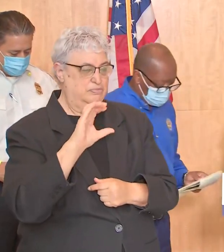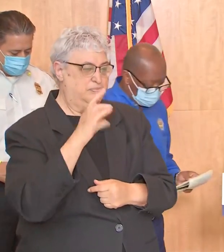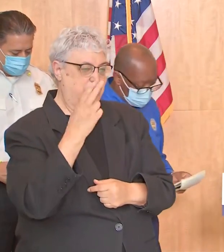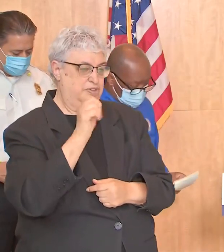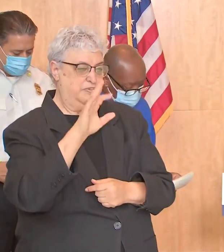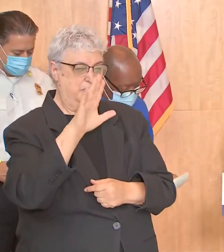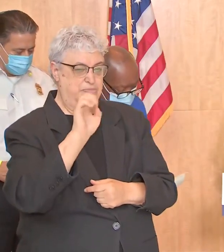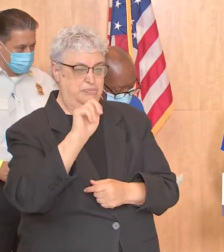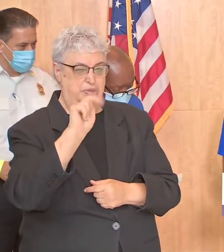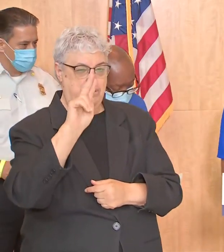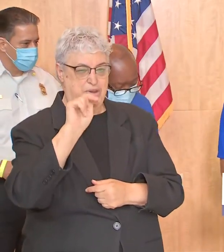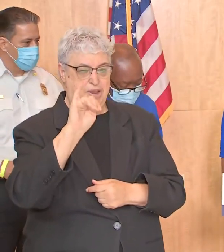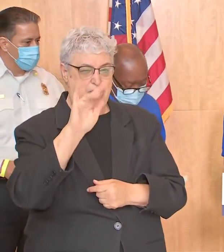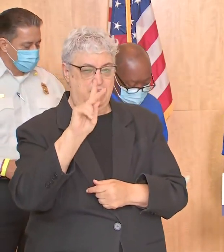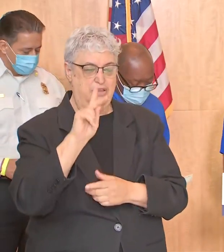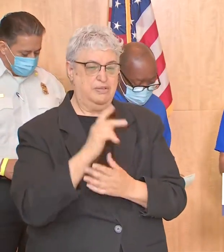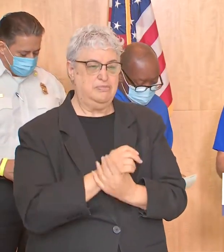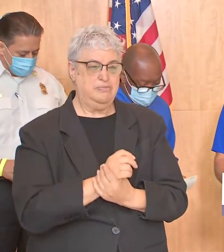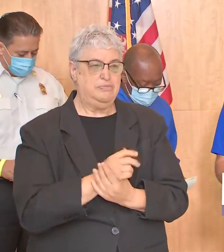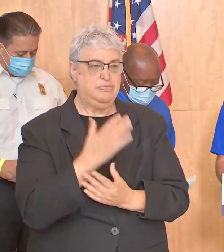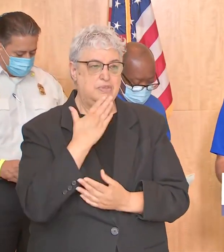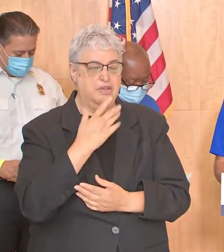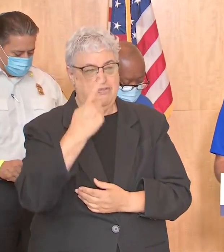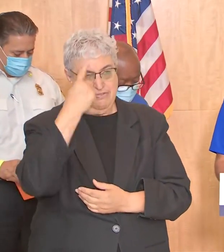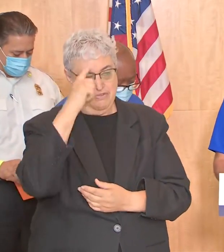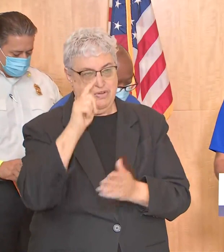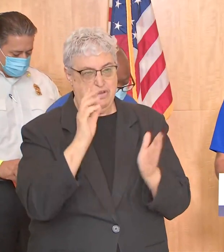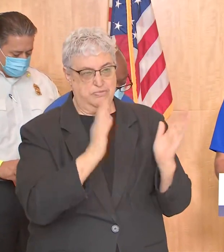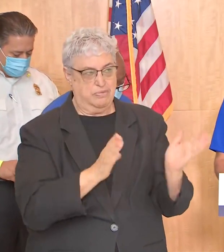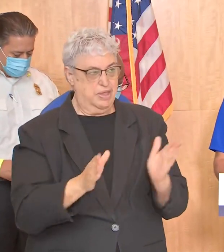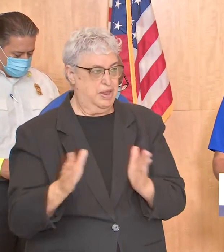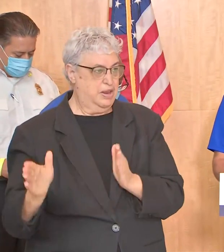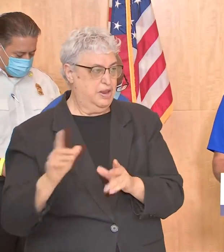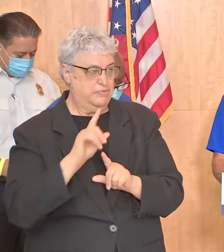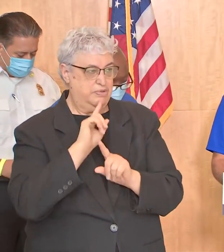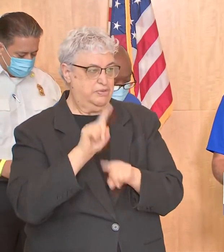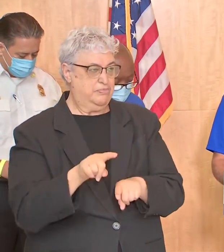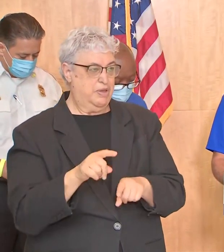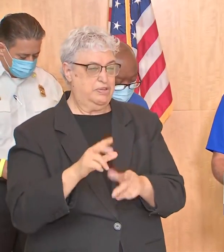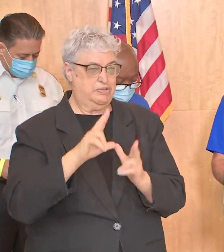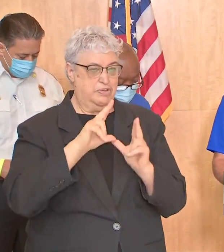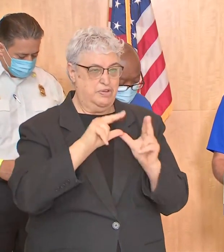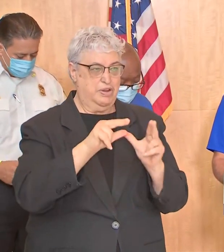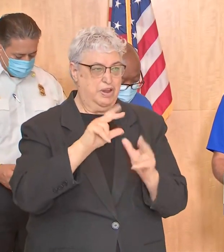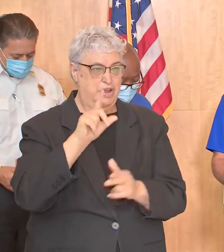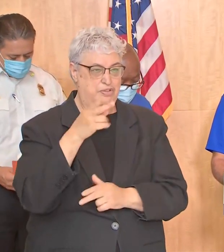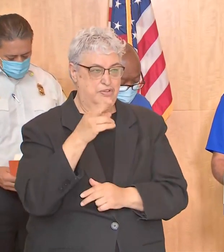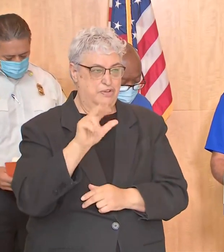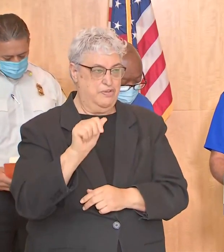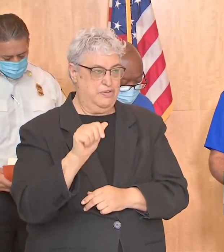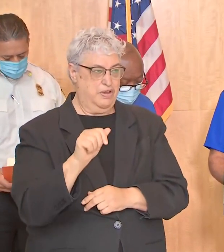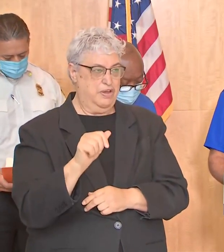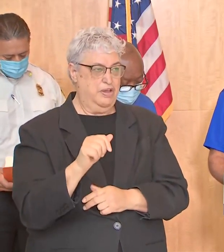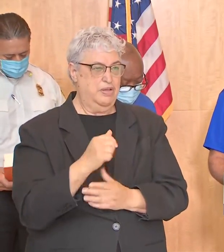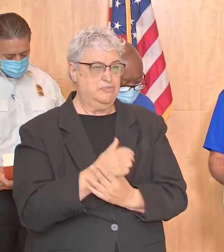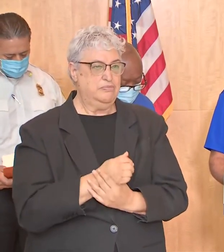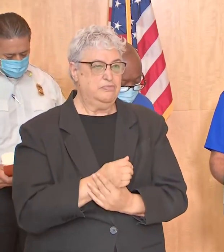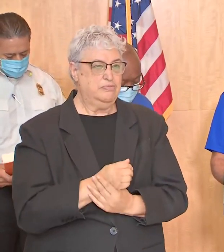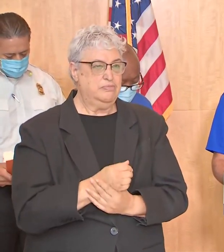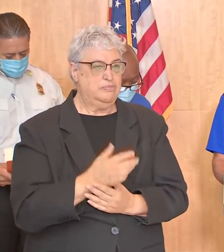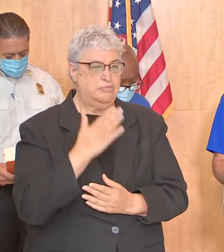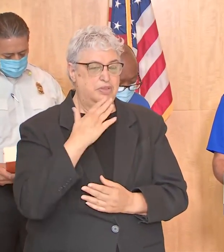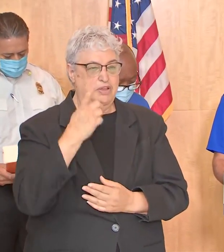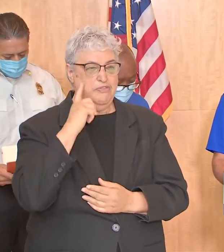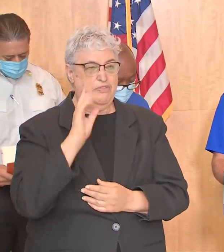chief great thank you mayor for your leadership during this planning in response to hurricane Laura and congresswoman thank you for your